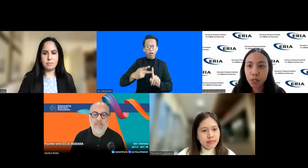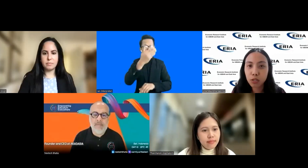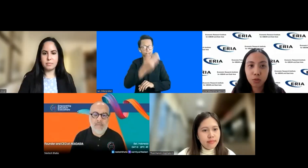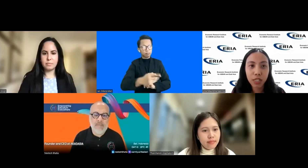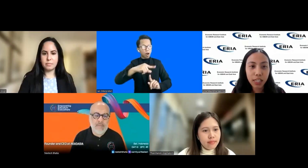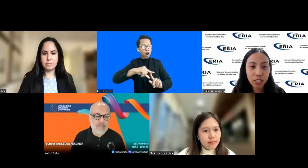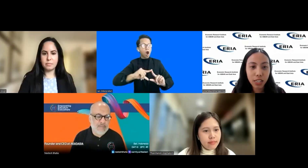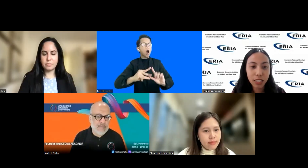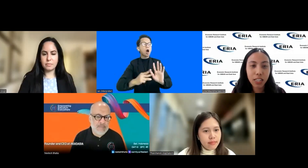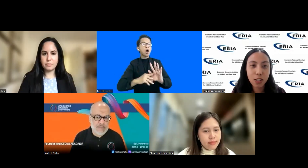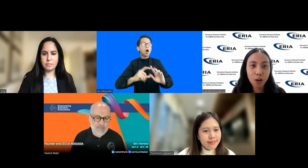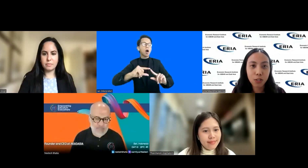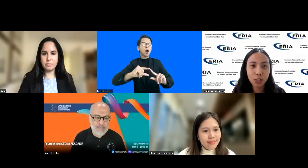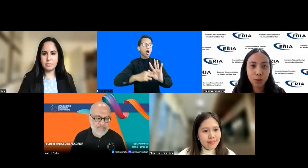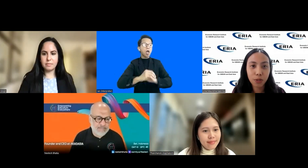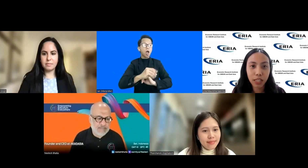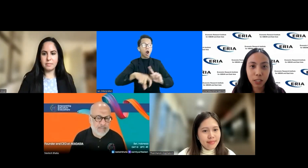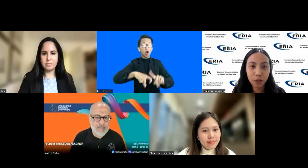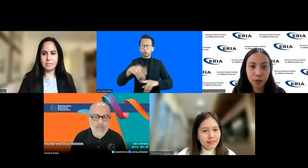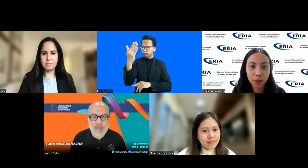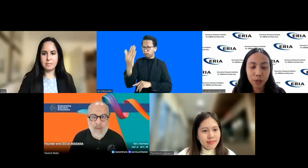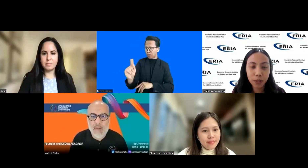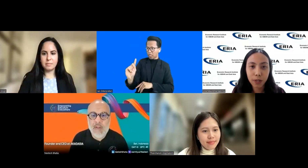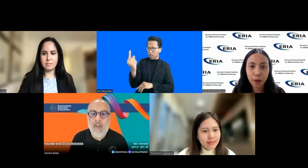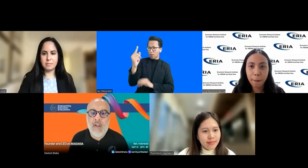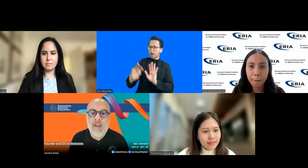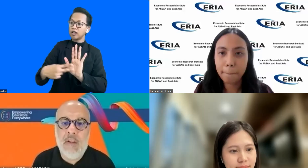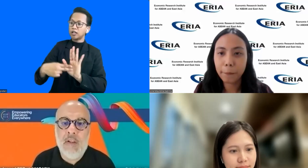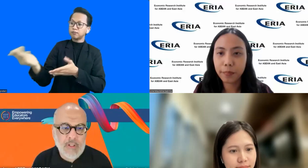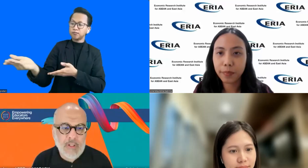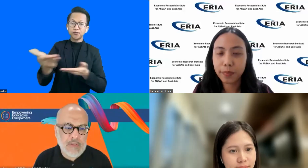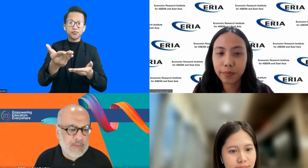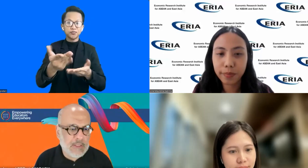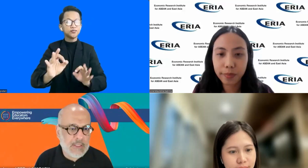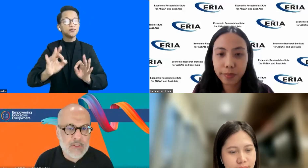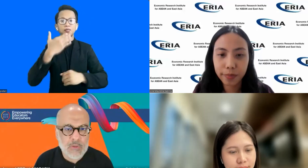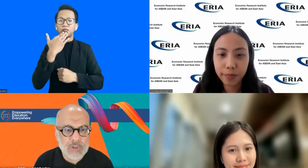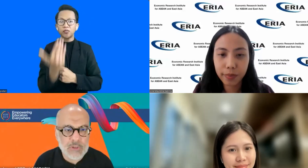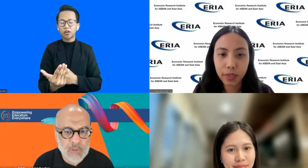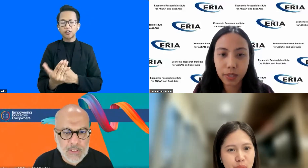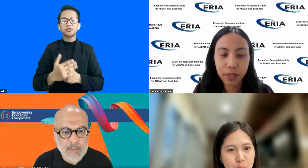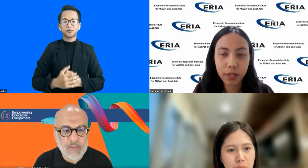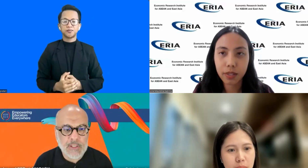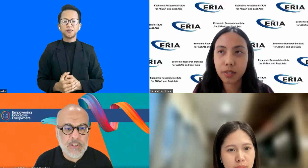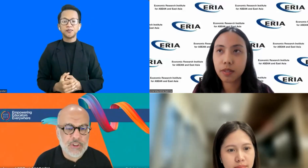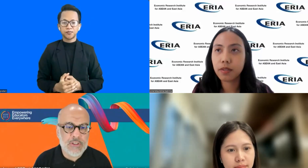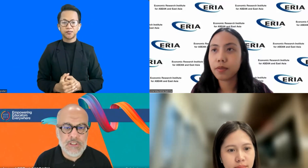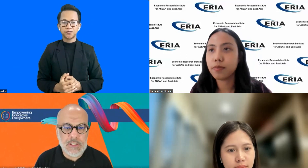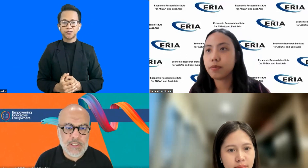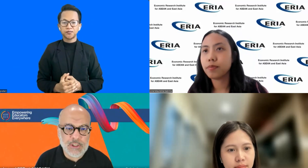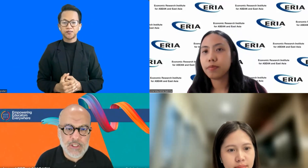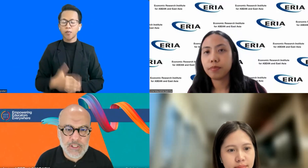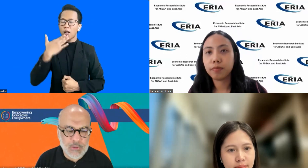the floor first to Nilesh. Nilesh, over to you. Thank you. Thank you, Lina. And also, congratulations,